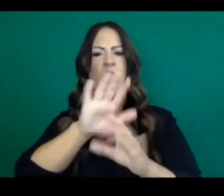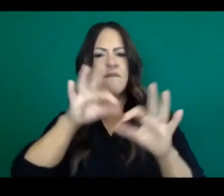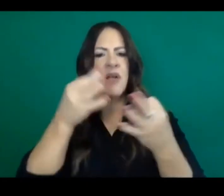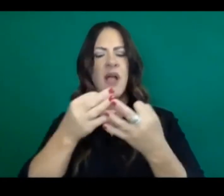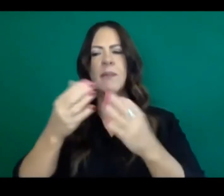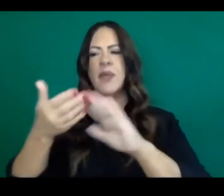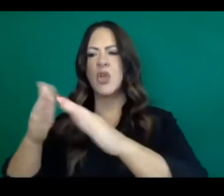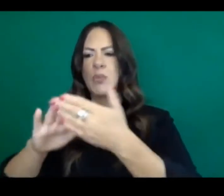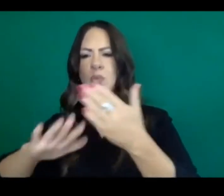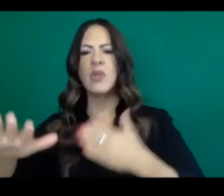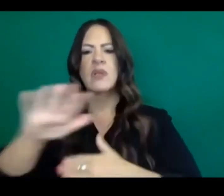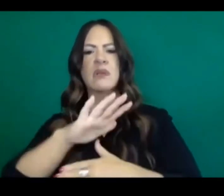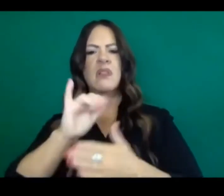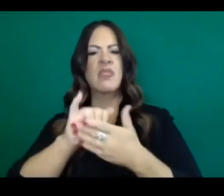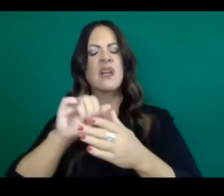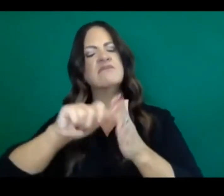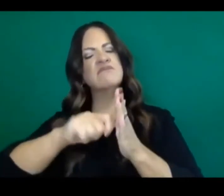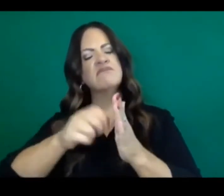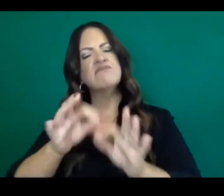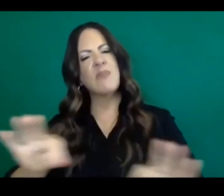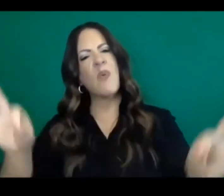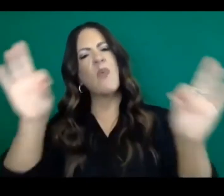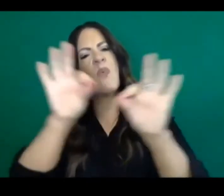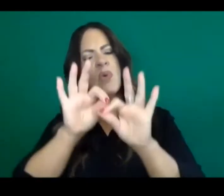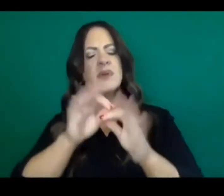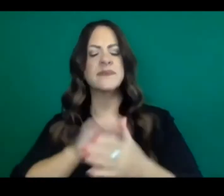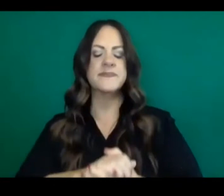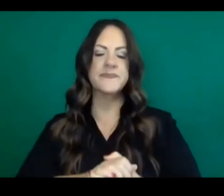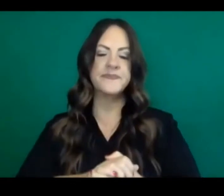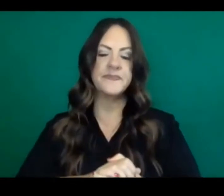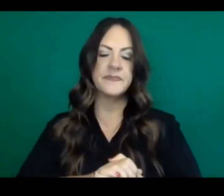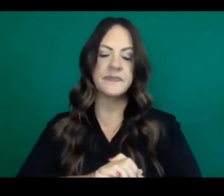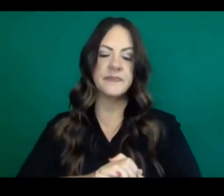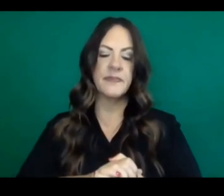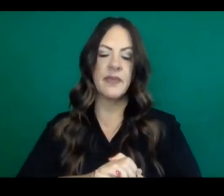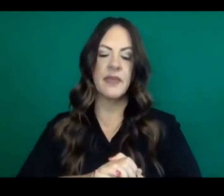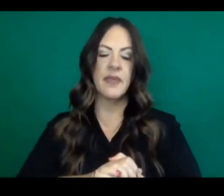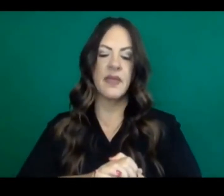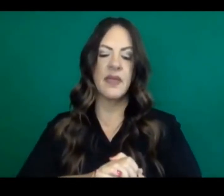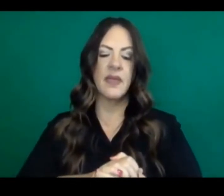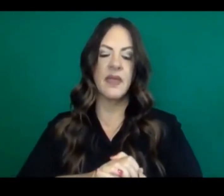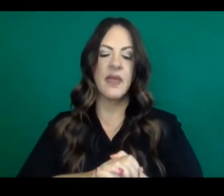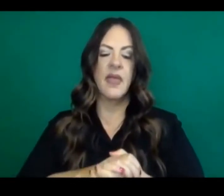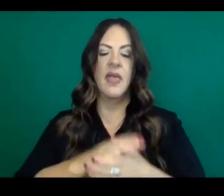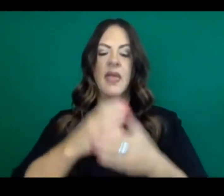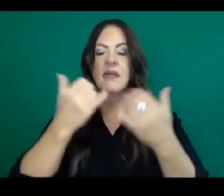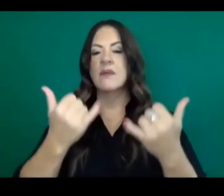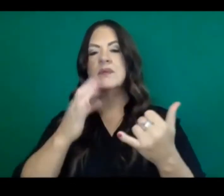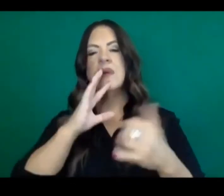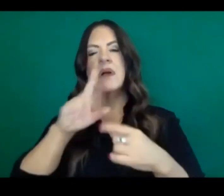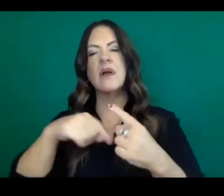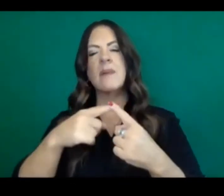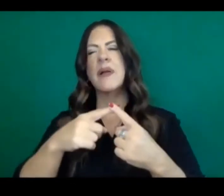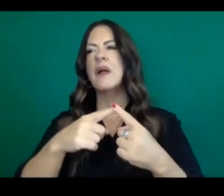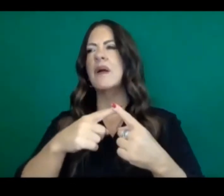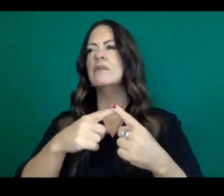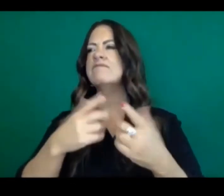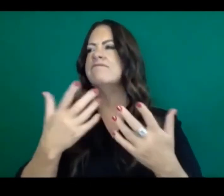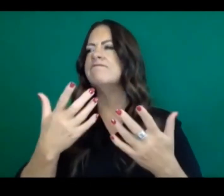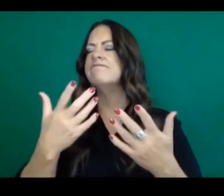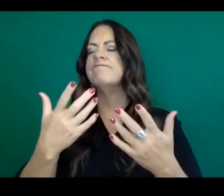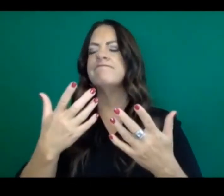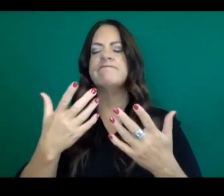another key piece of that message. Before getting into the blueprint for a safer economy, I wanted to talk a little bit about